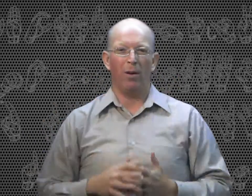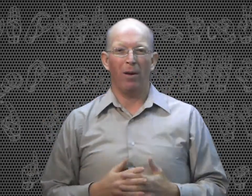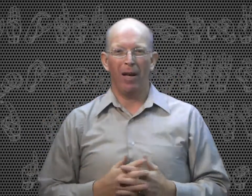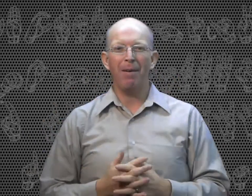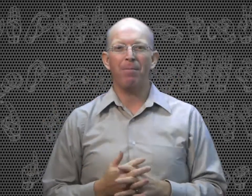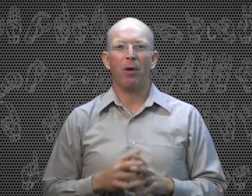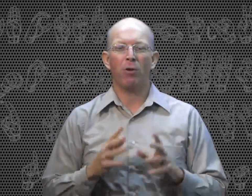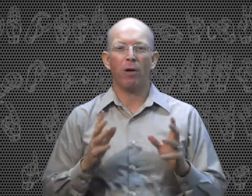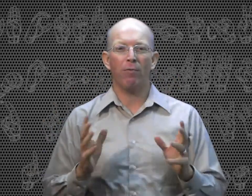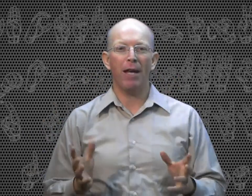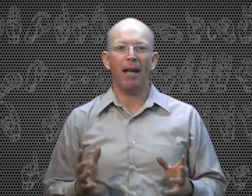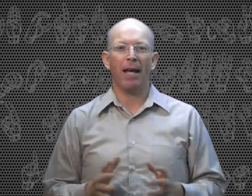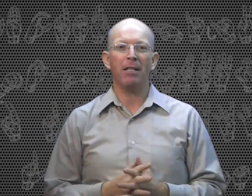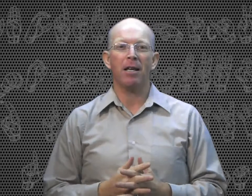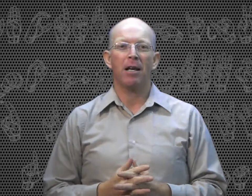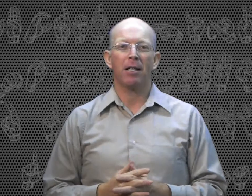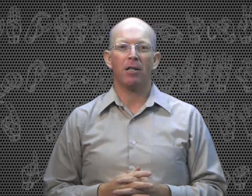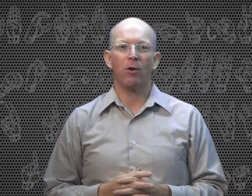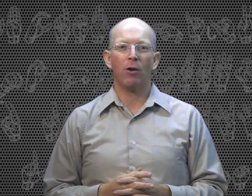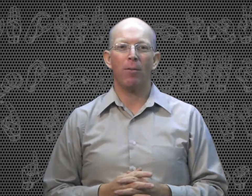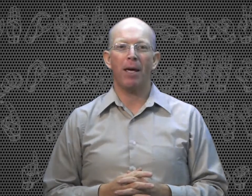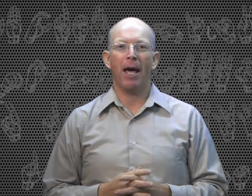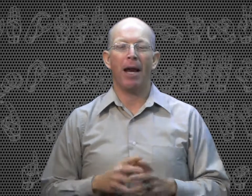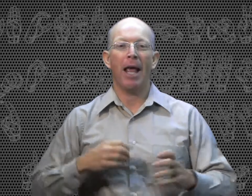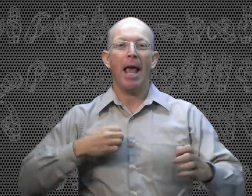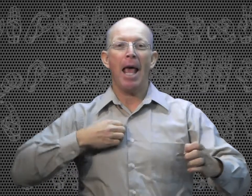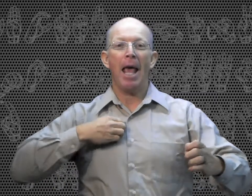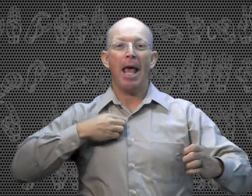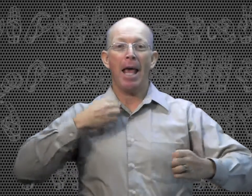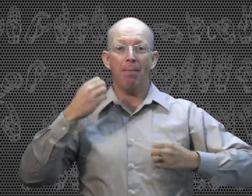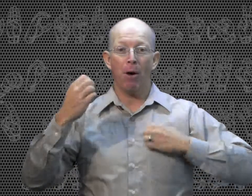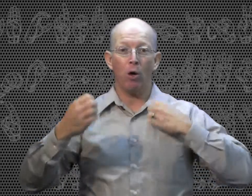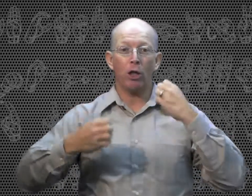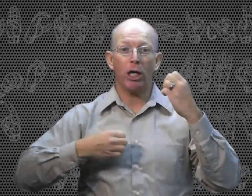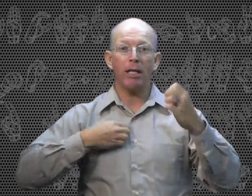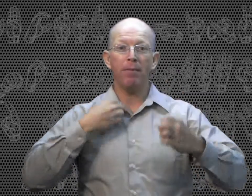Okay. Those are feelings. Let's go through them again. Emotion.